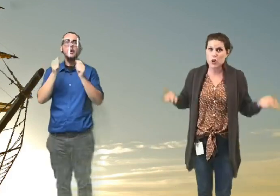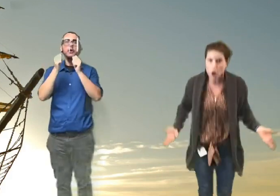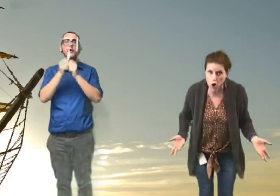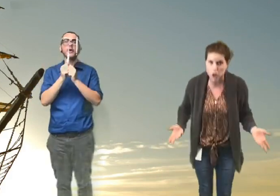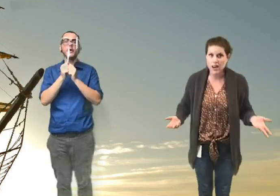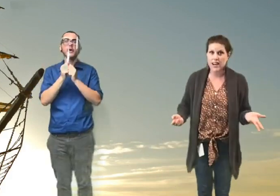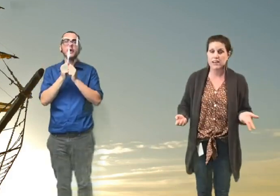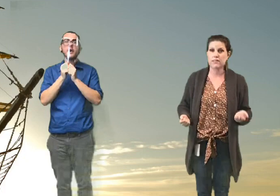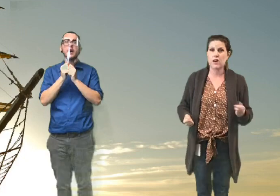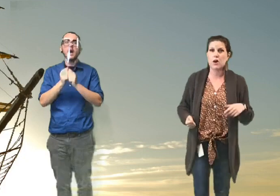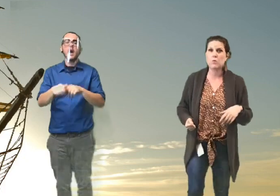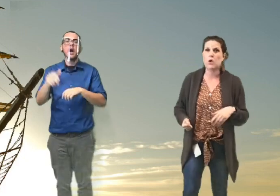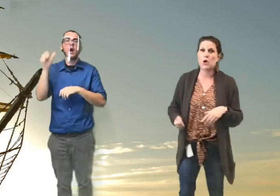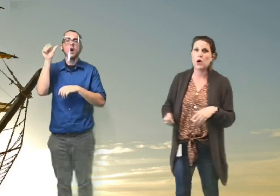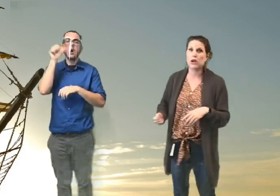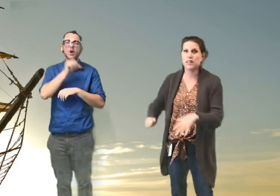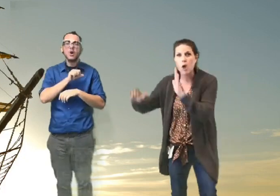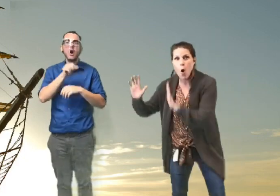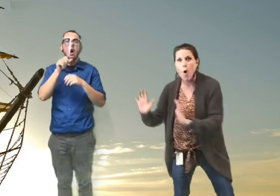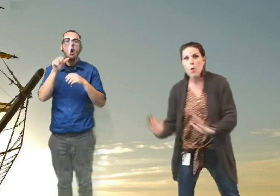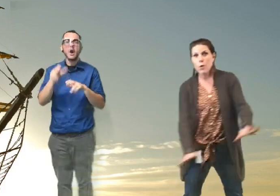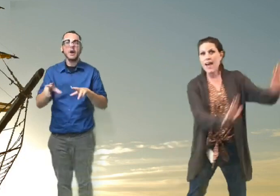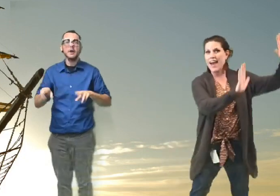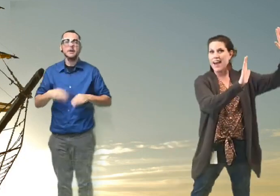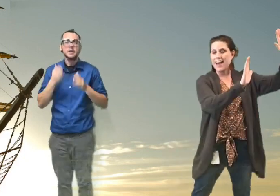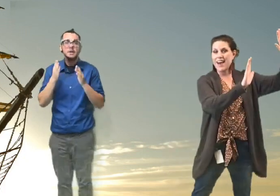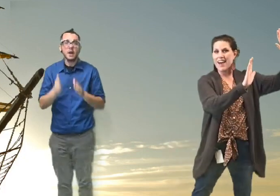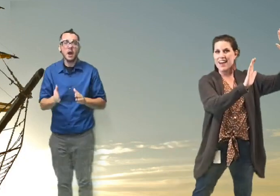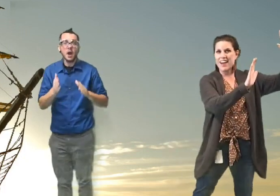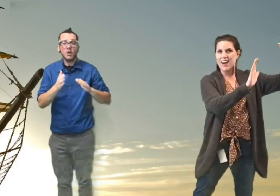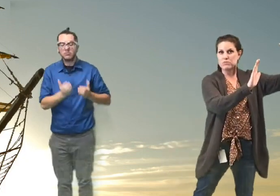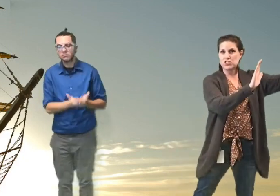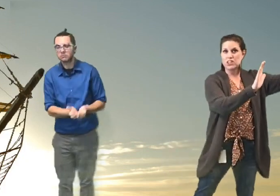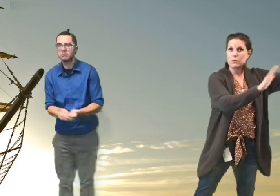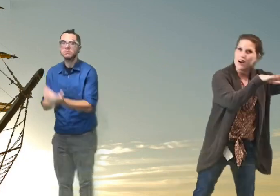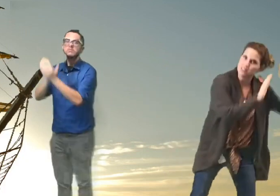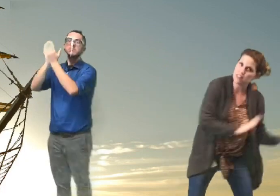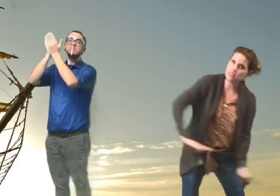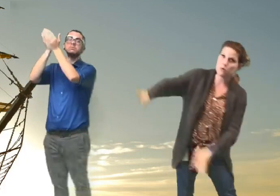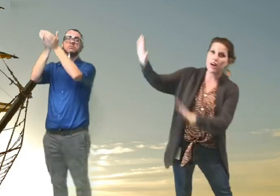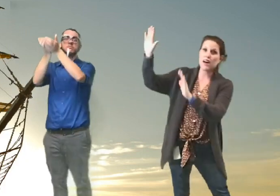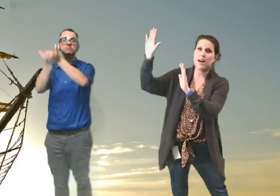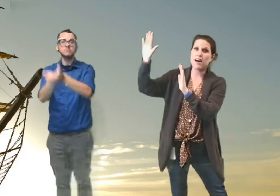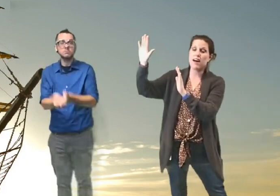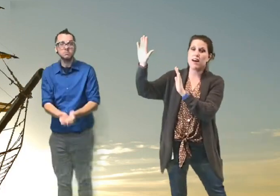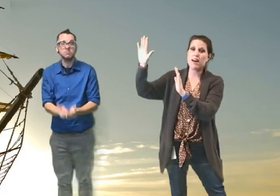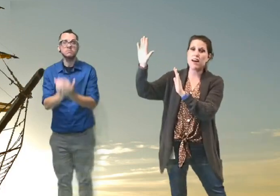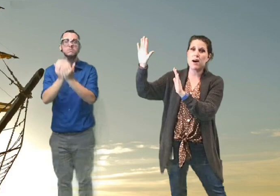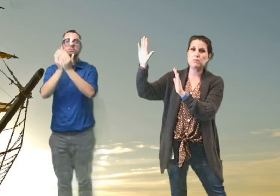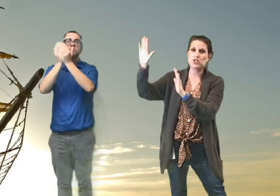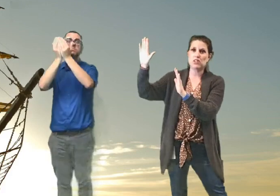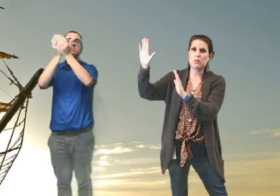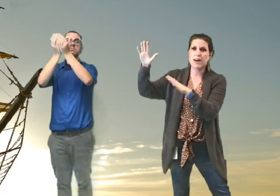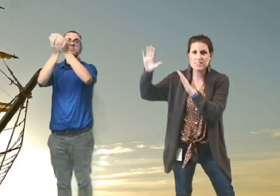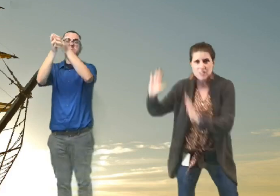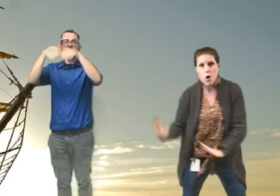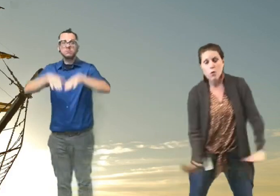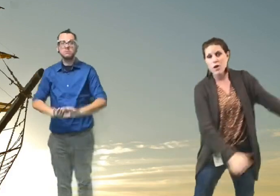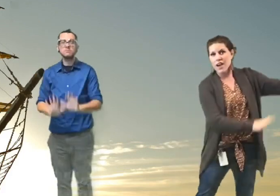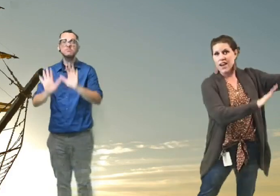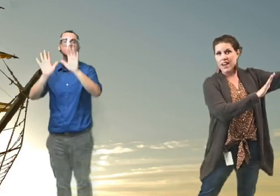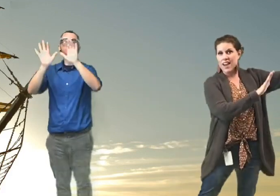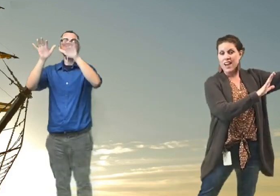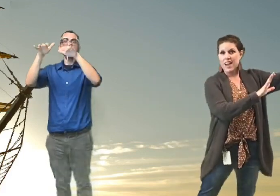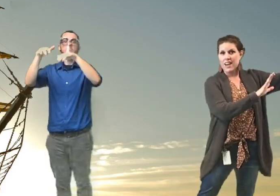sailor? I lie in the morning. Way up she rises. Way up she rises.